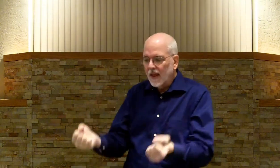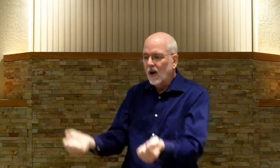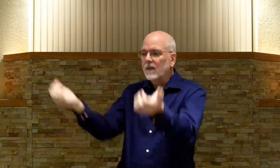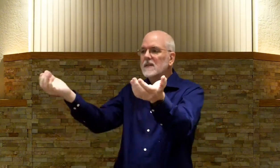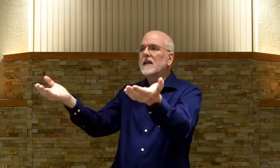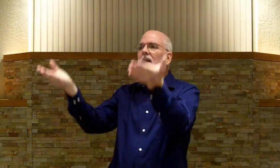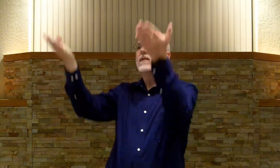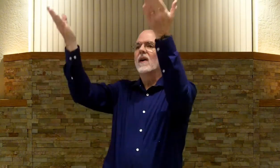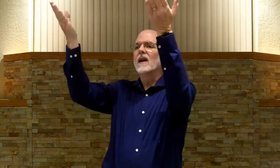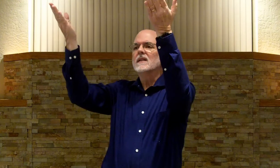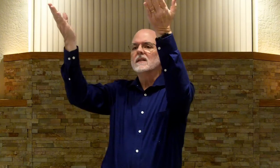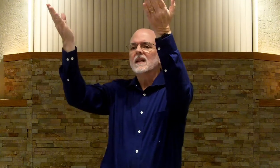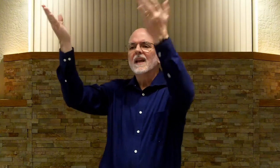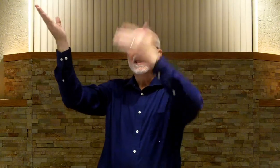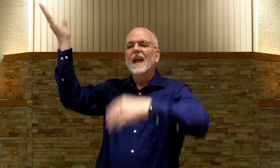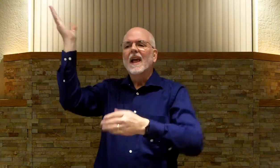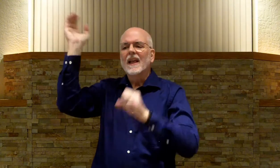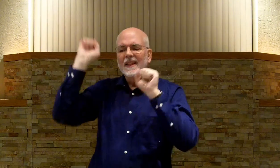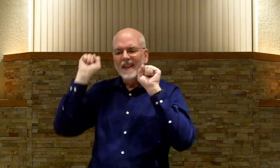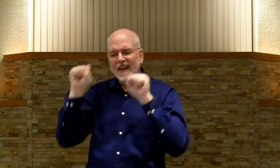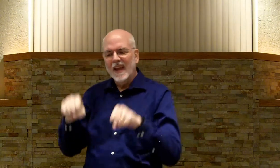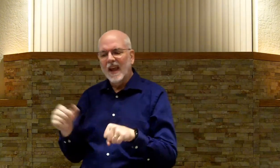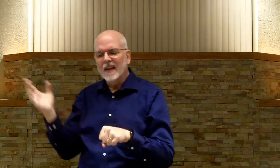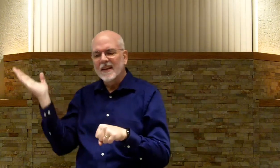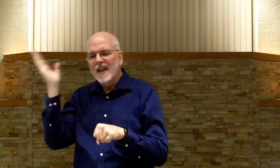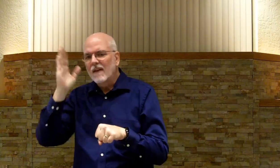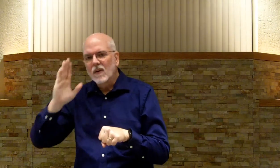They offer sacrifices. That can never.